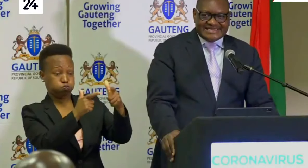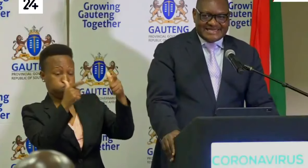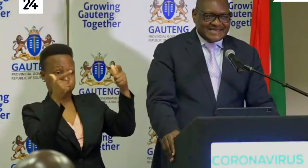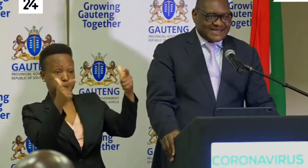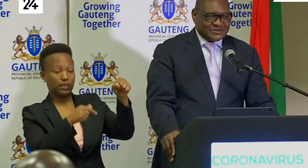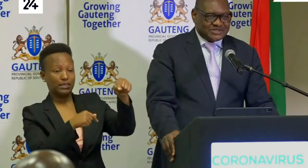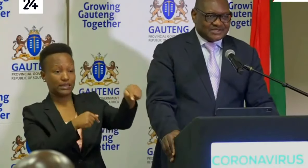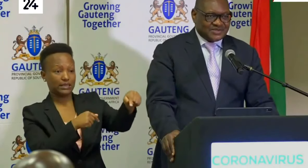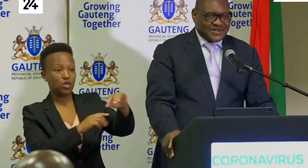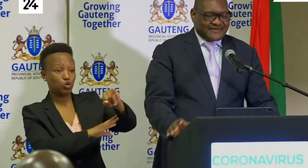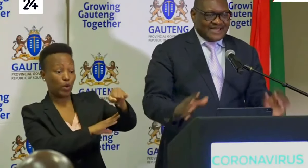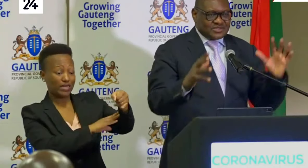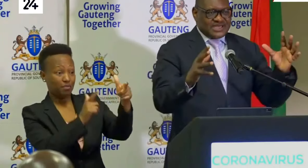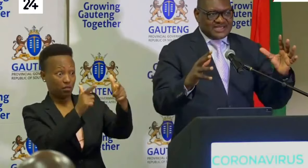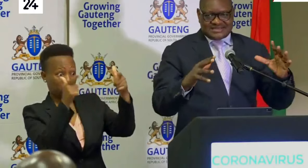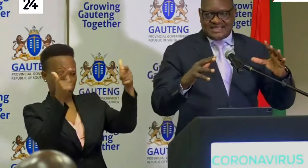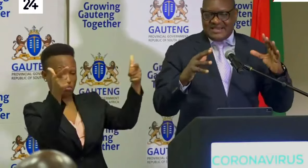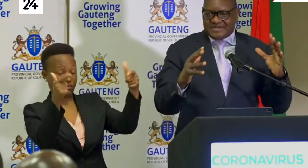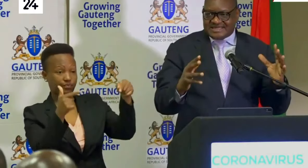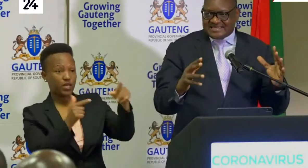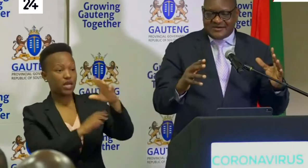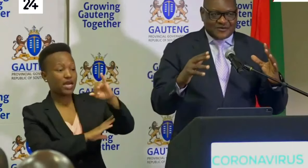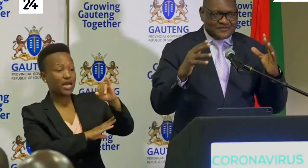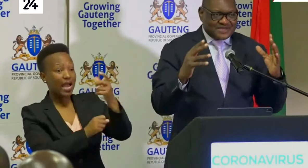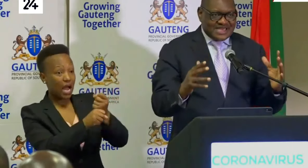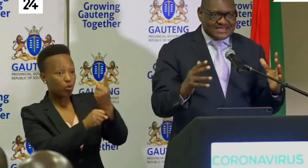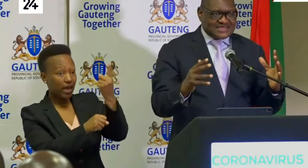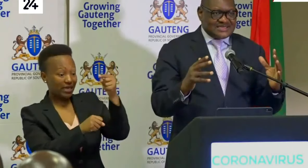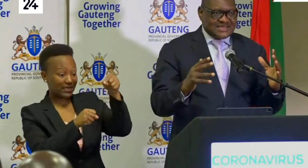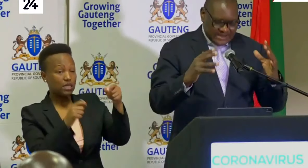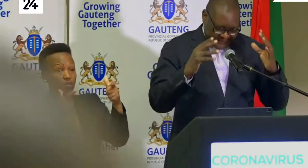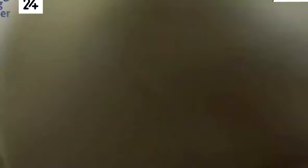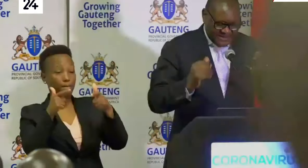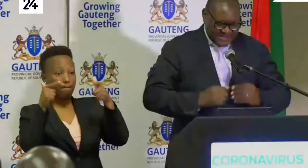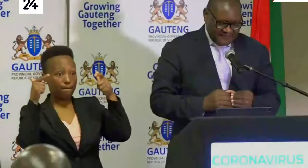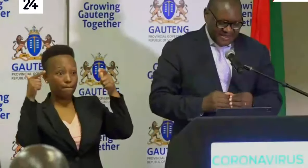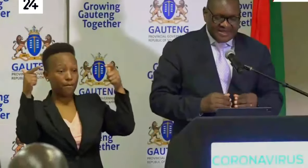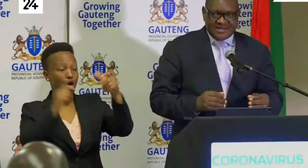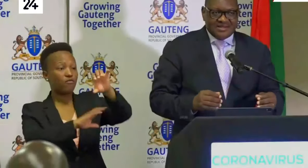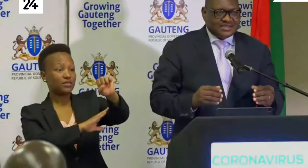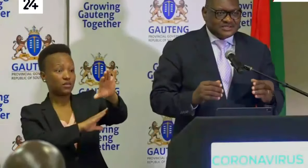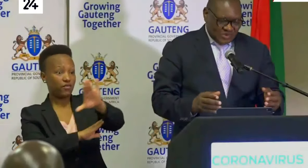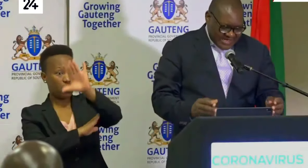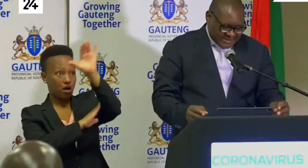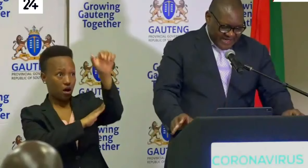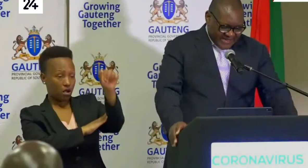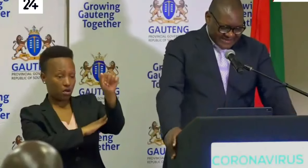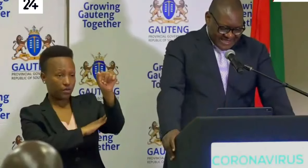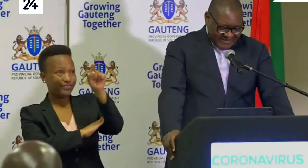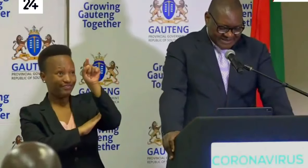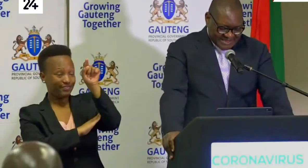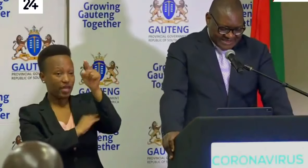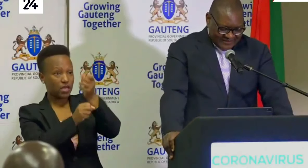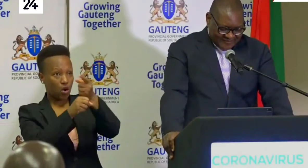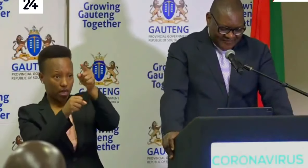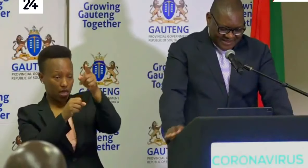-19 in Kauteng. So if Kauteng is the epicenter of COVID-19 in the Republic, Johannesburg is